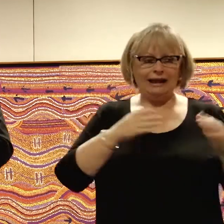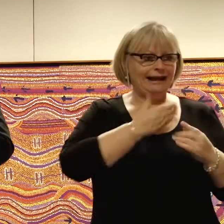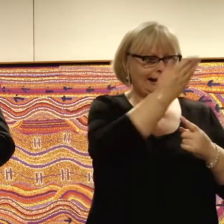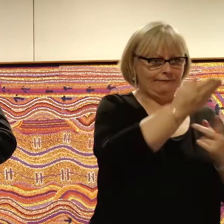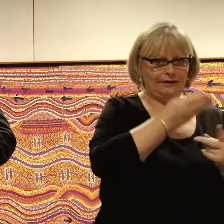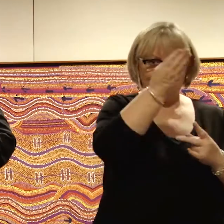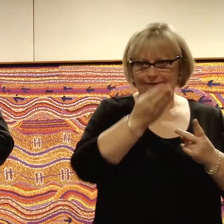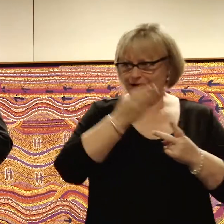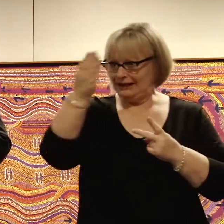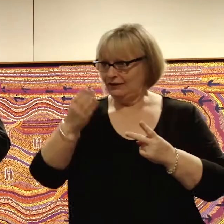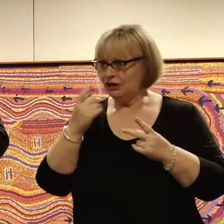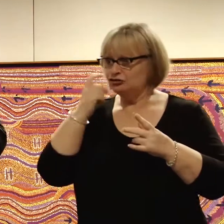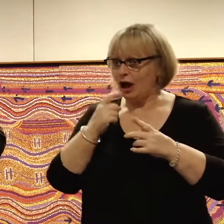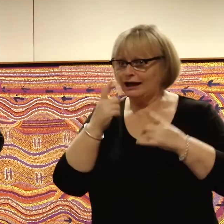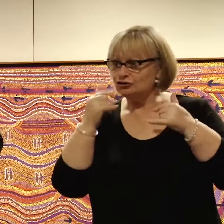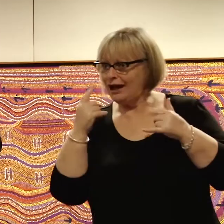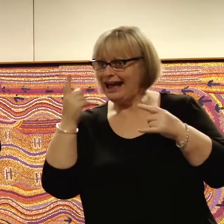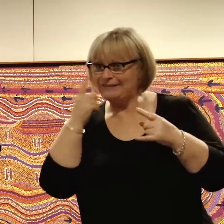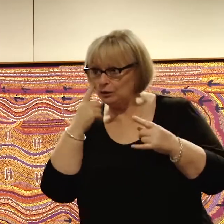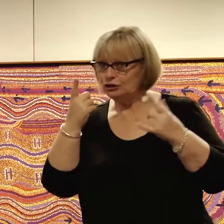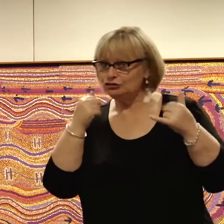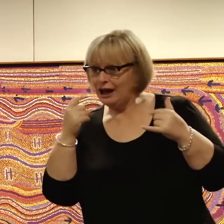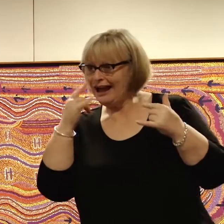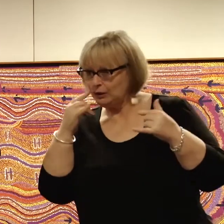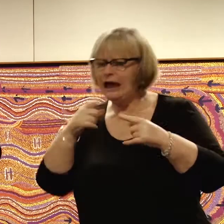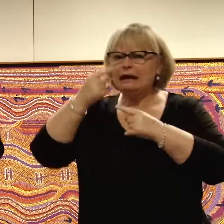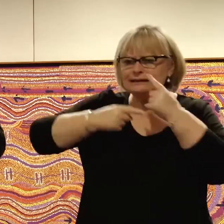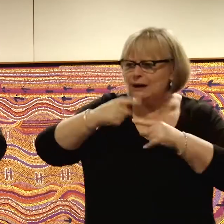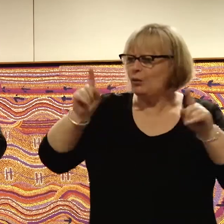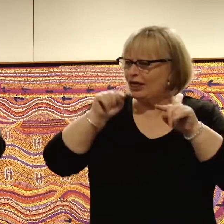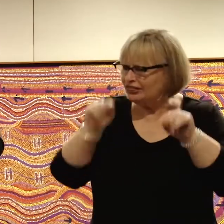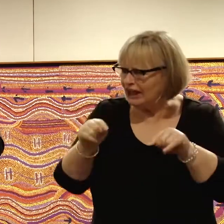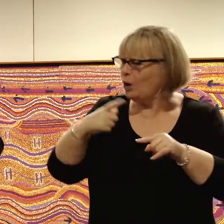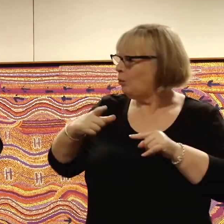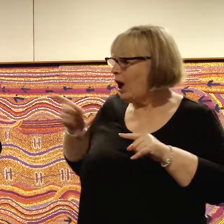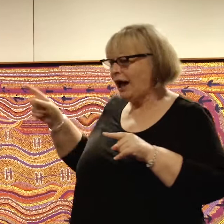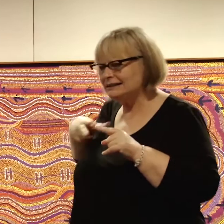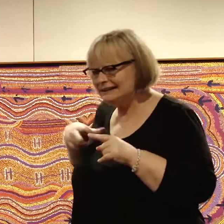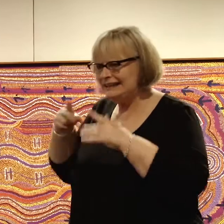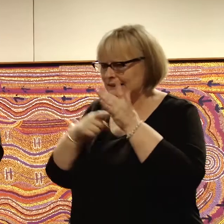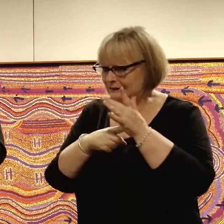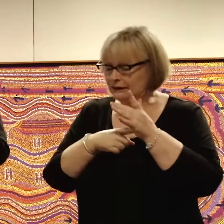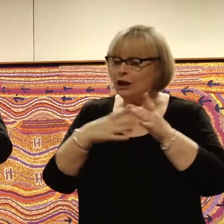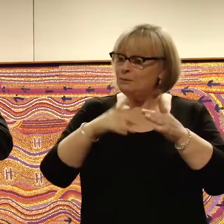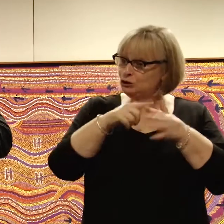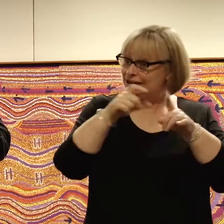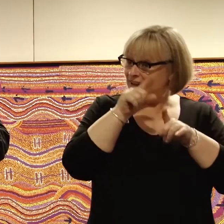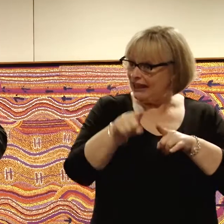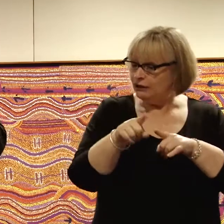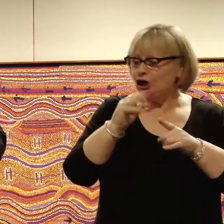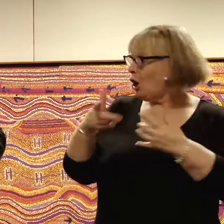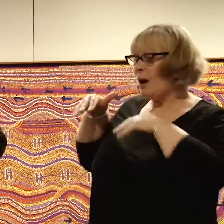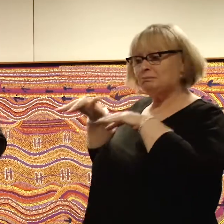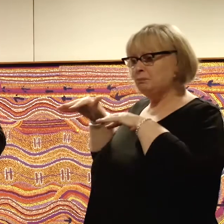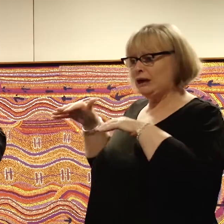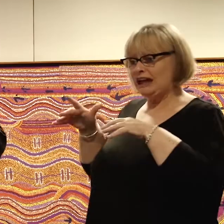and every child a turn at using it. Not just that, she clearly explained what it was and why I needed it. Now because of her actions, there was no bullying